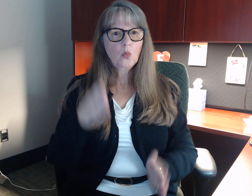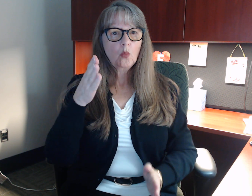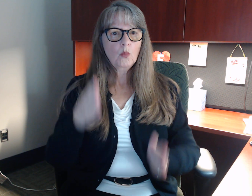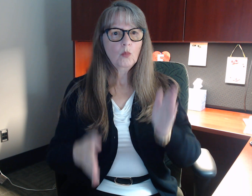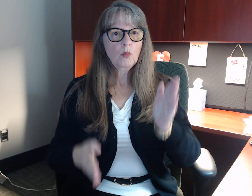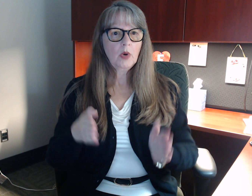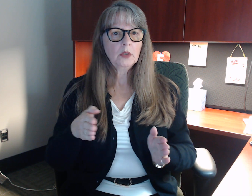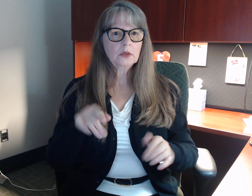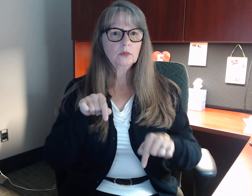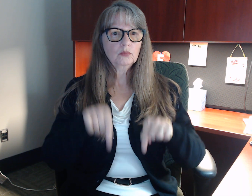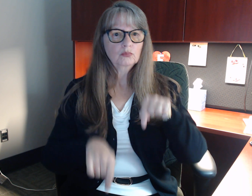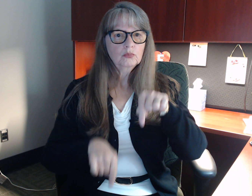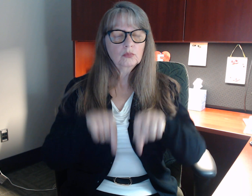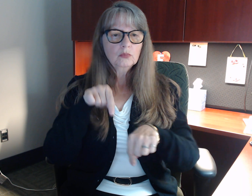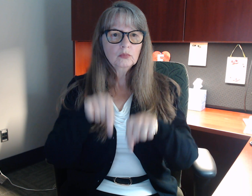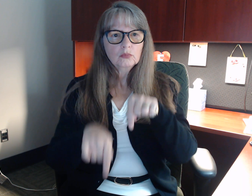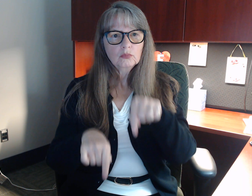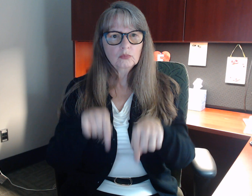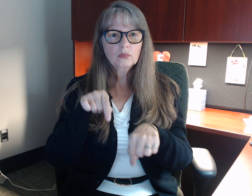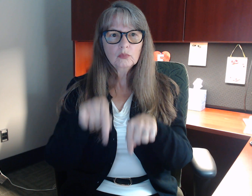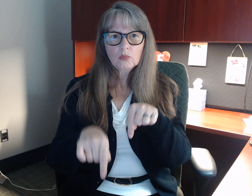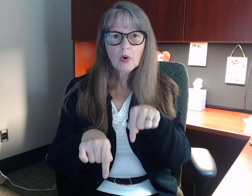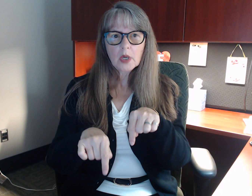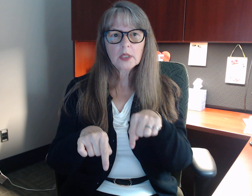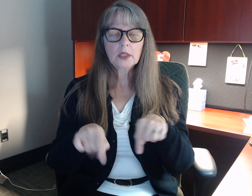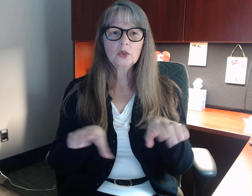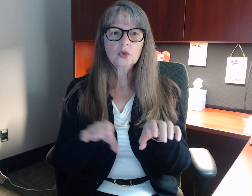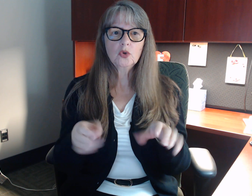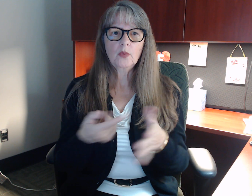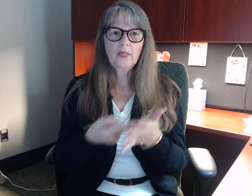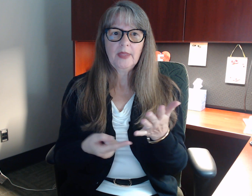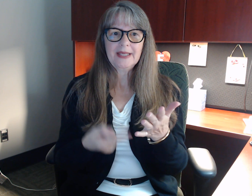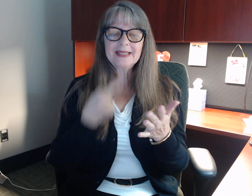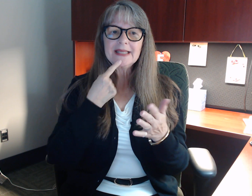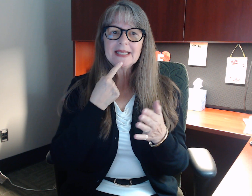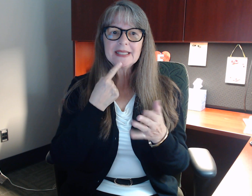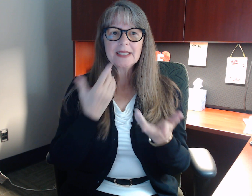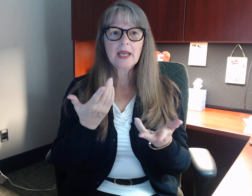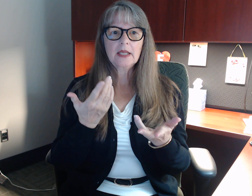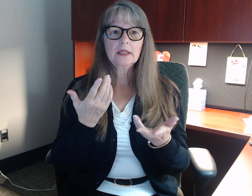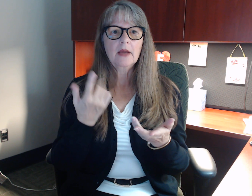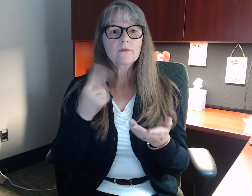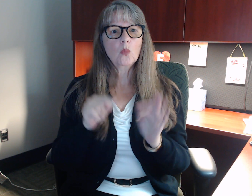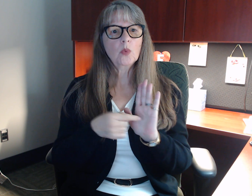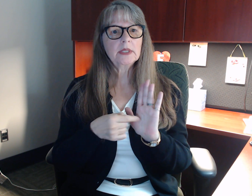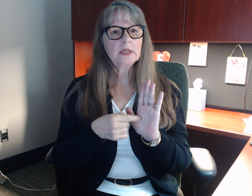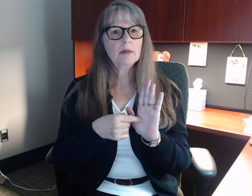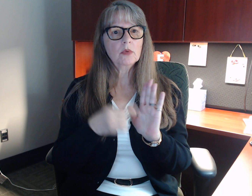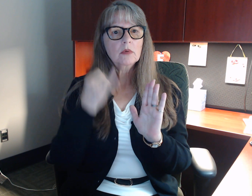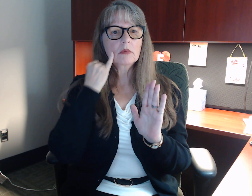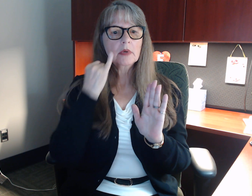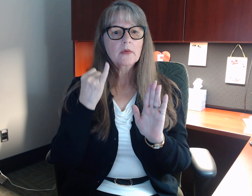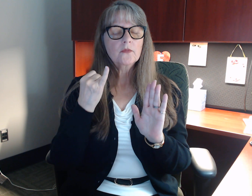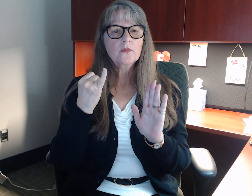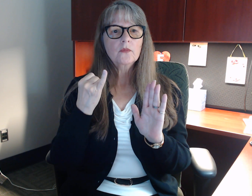it. Well I don't know how to do all that stuff. I just don't. When I do testing I don't really know what to do. So then I did the right thing. I told her to call back at 9.